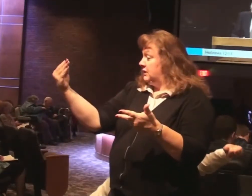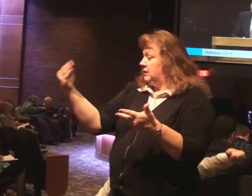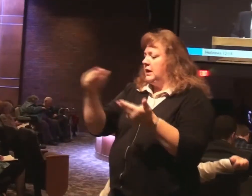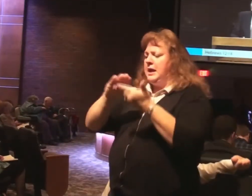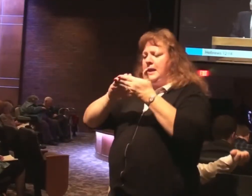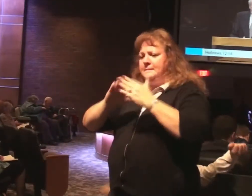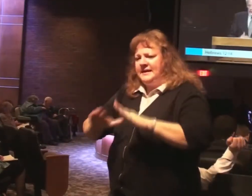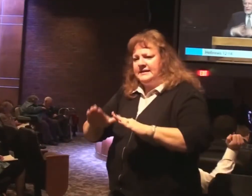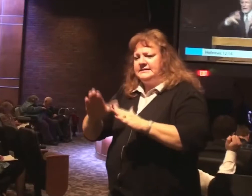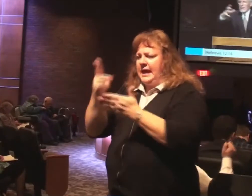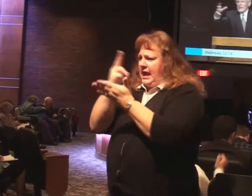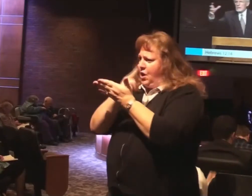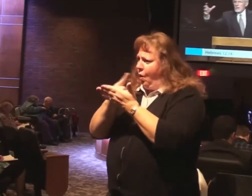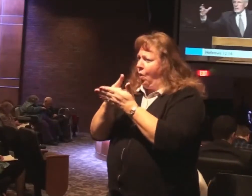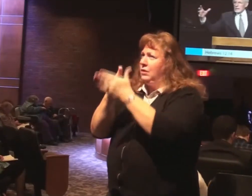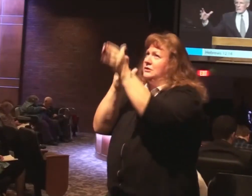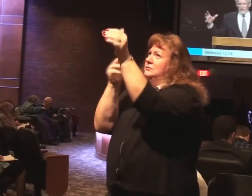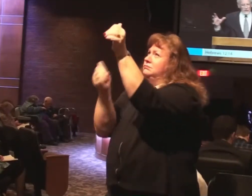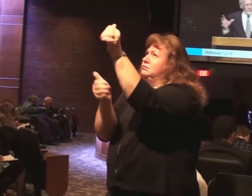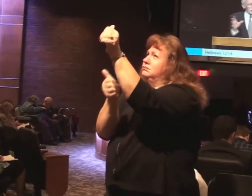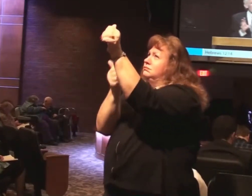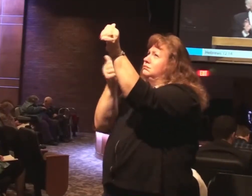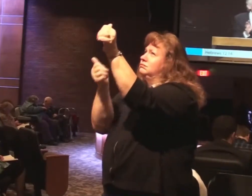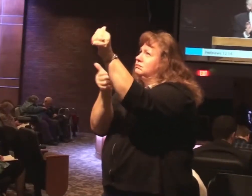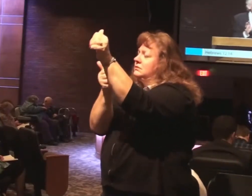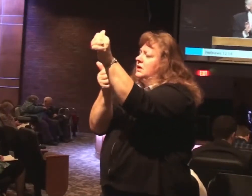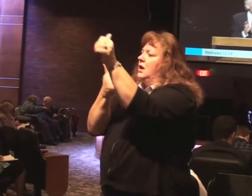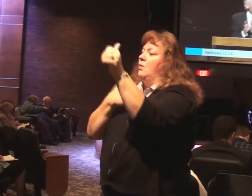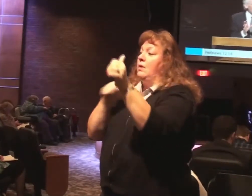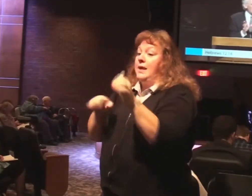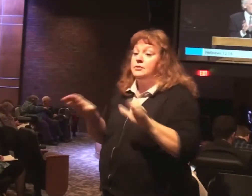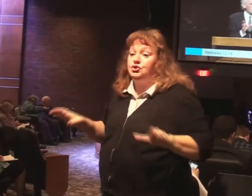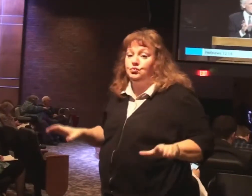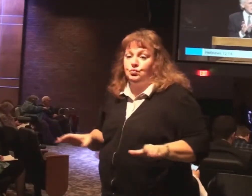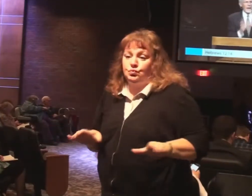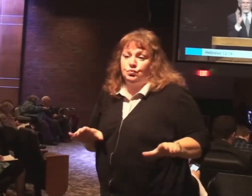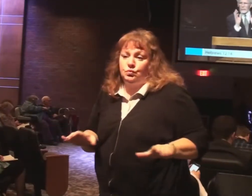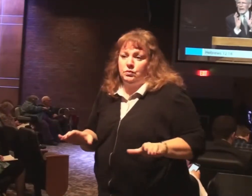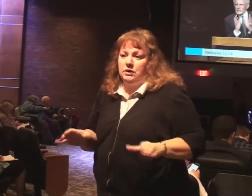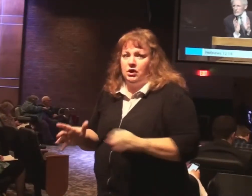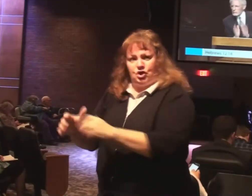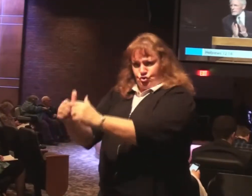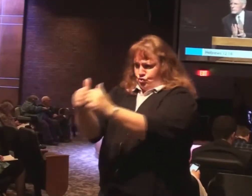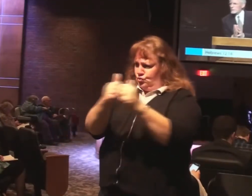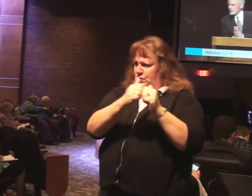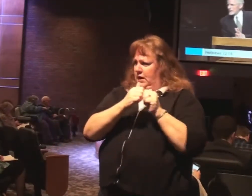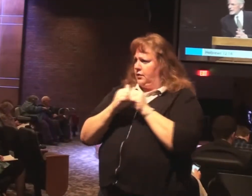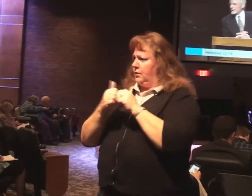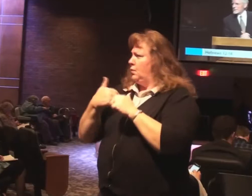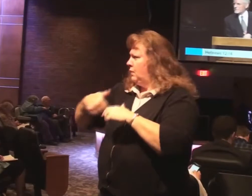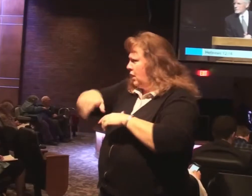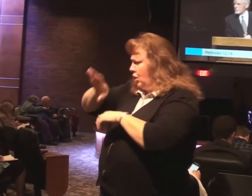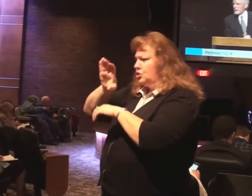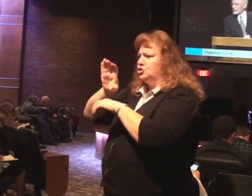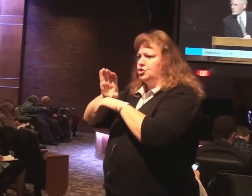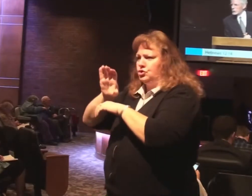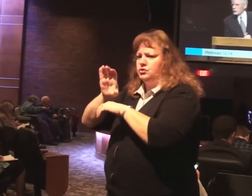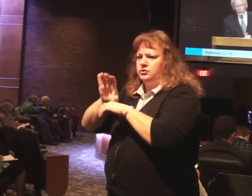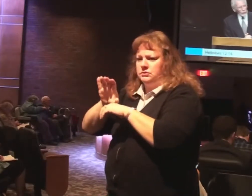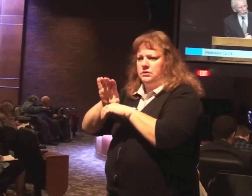sanctification. These are the things we need to be doing together as the people of God. That we might continue to grow